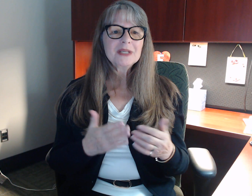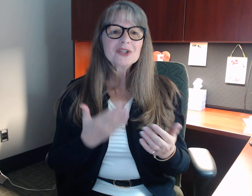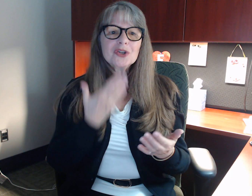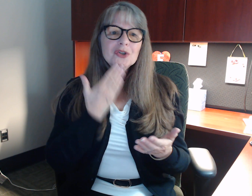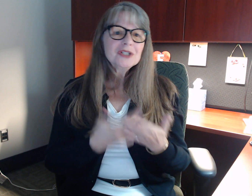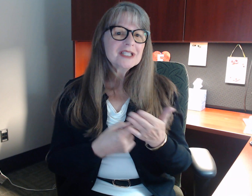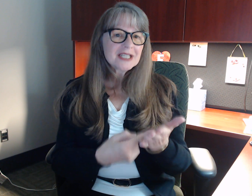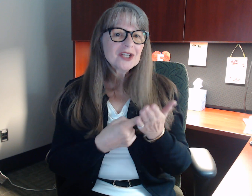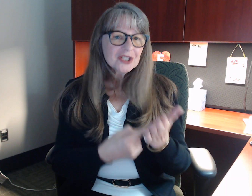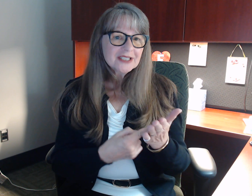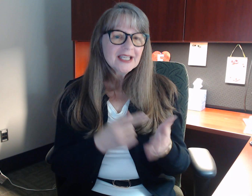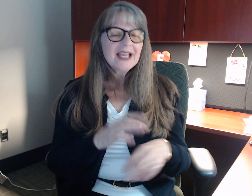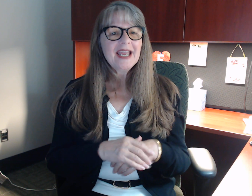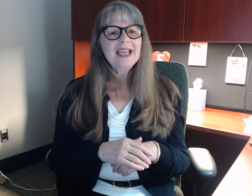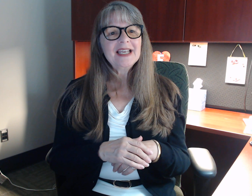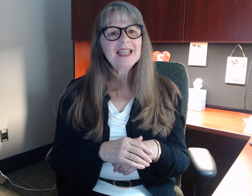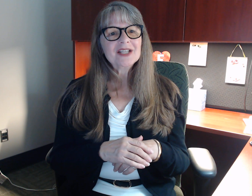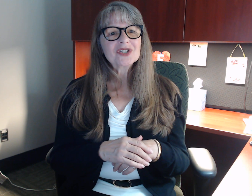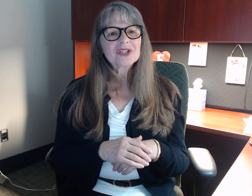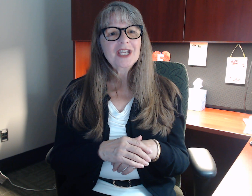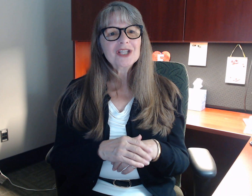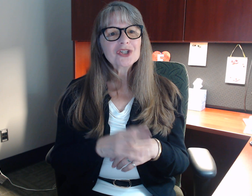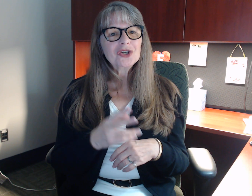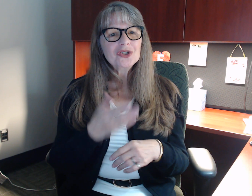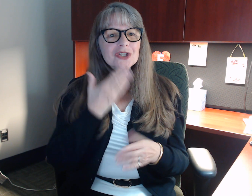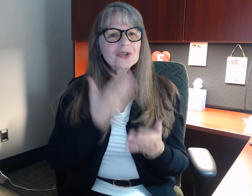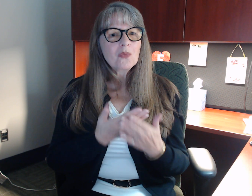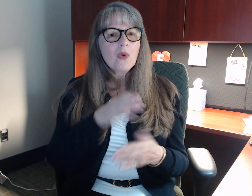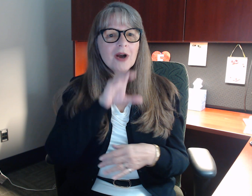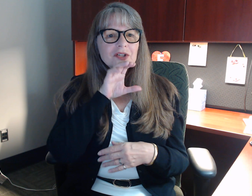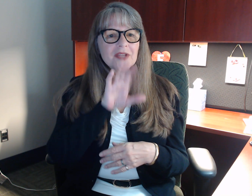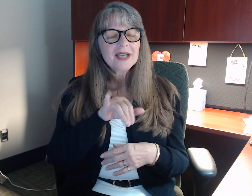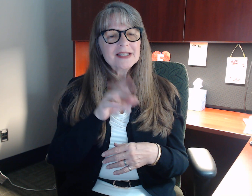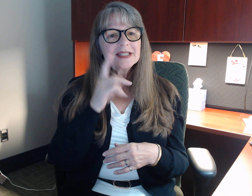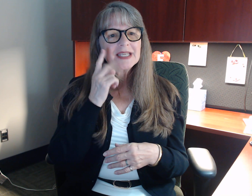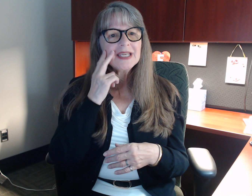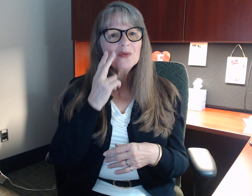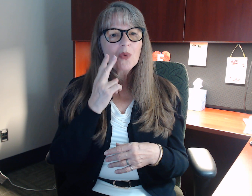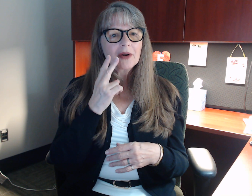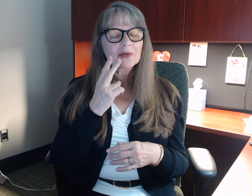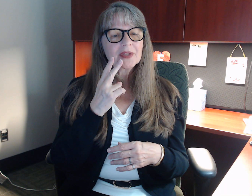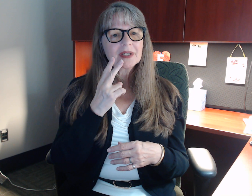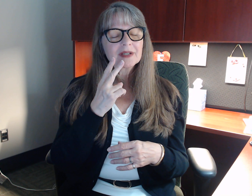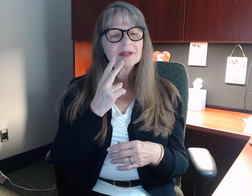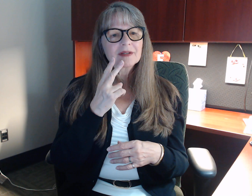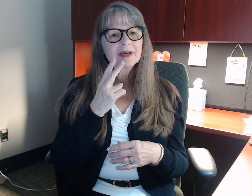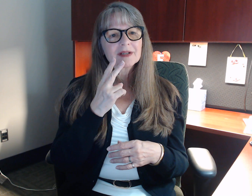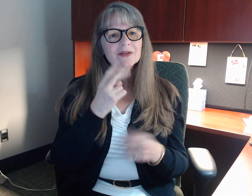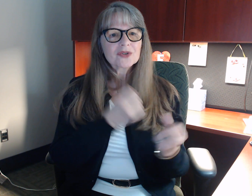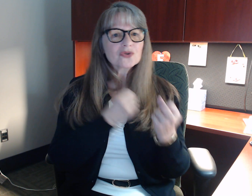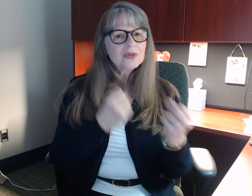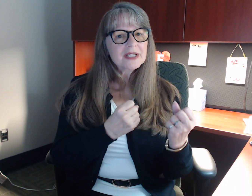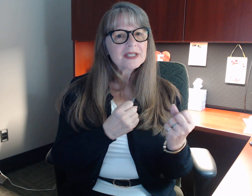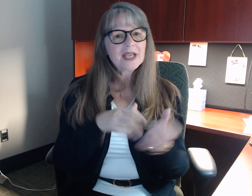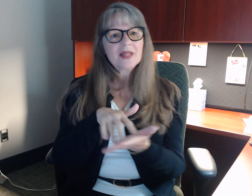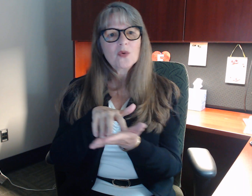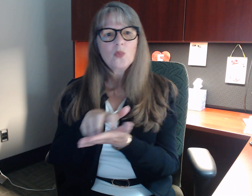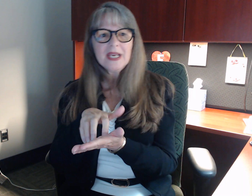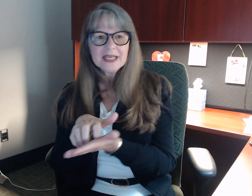it's a good discussion and it's, and it's good to watch that and see what are the strengths and the weaknesses